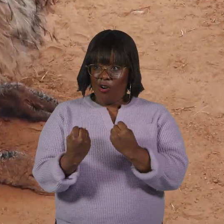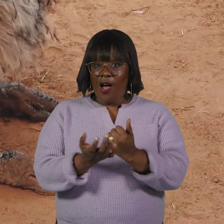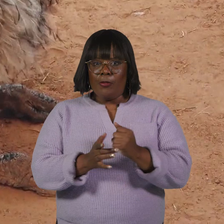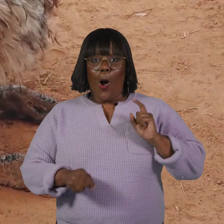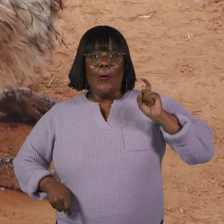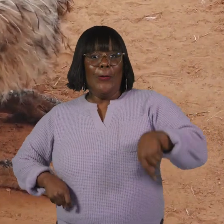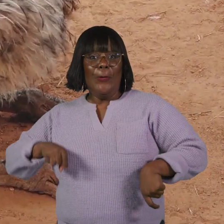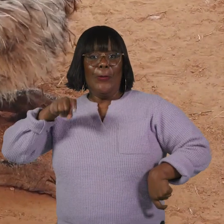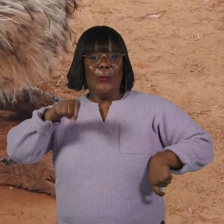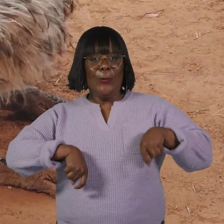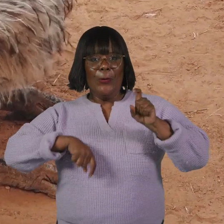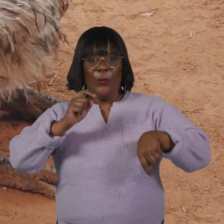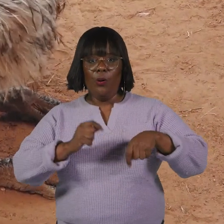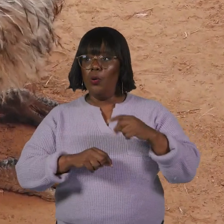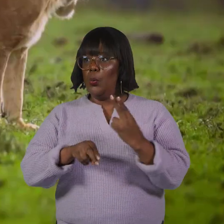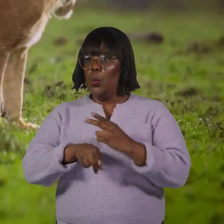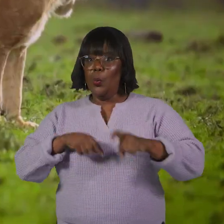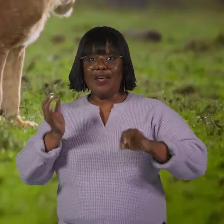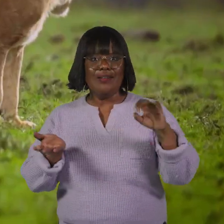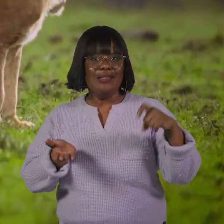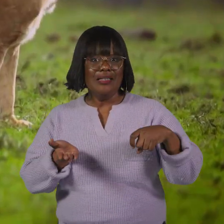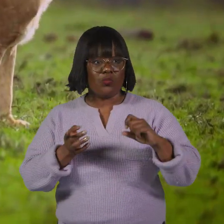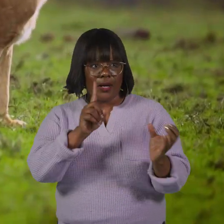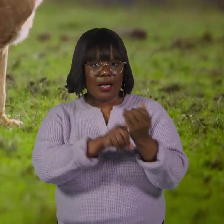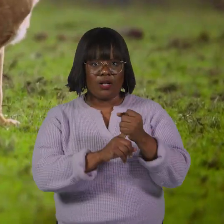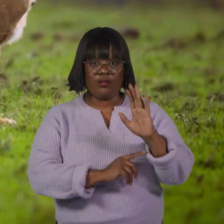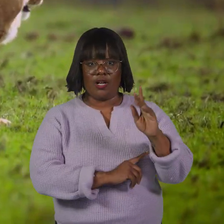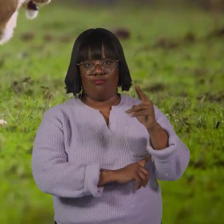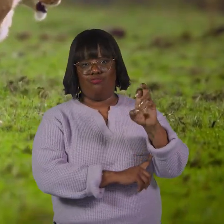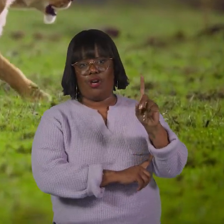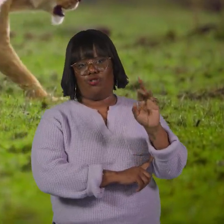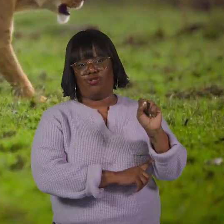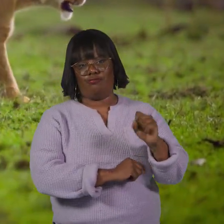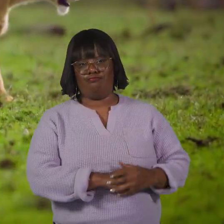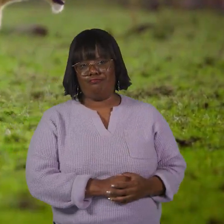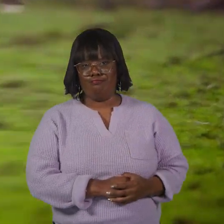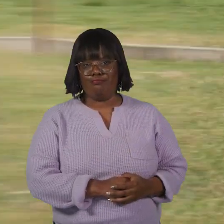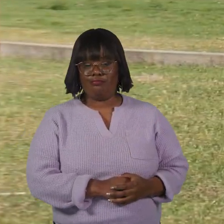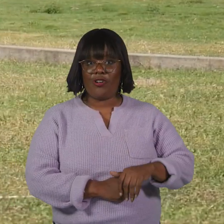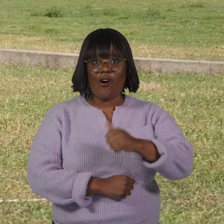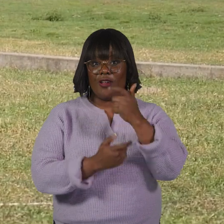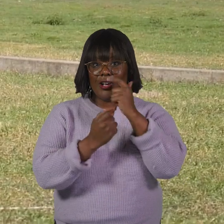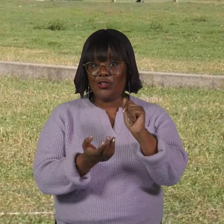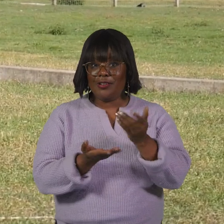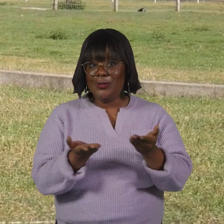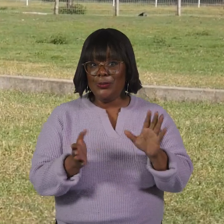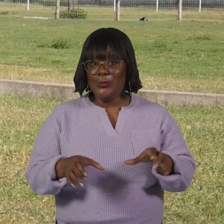strong enough to jump high, which comes in handy when they need to escape from predators. Another interesting thing